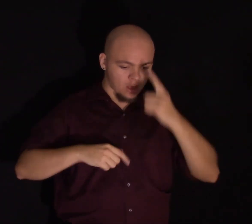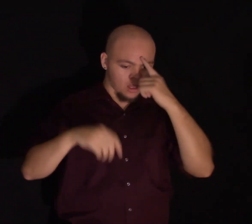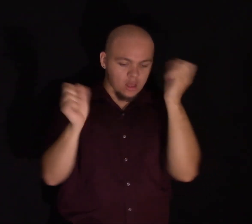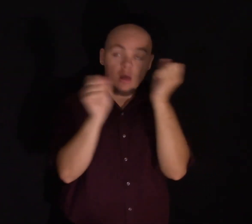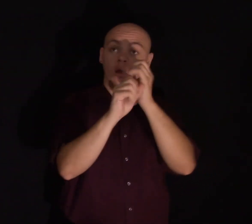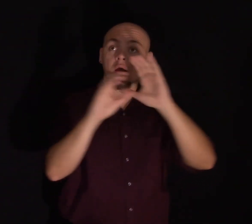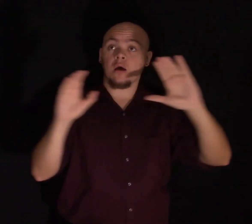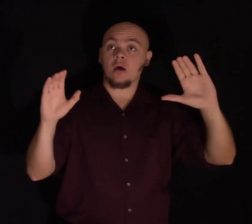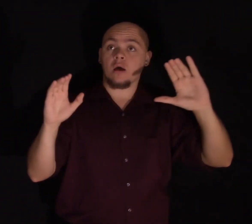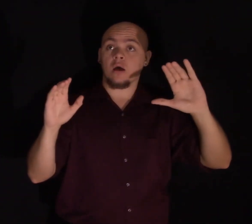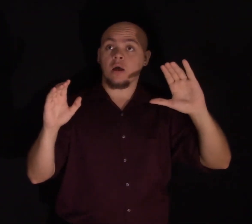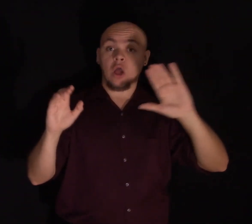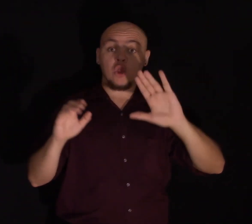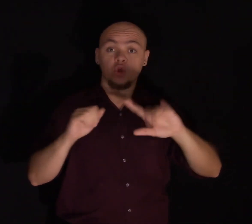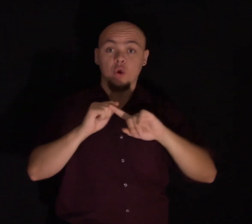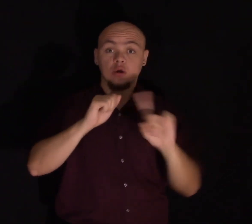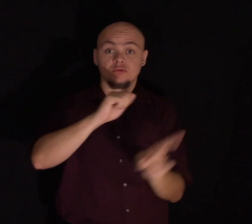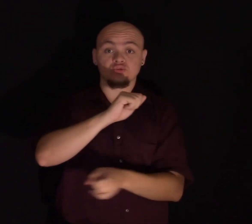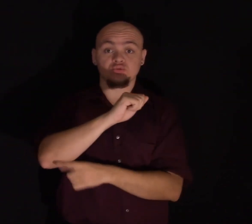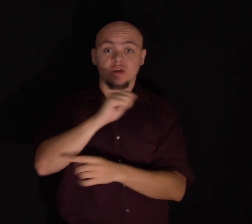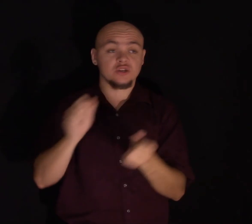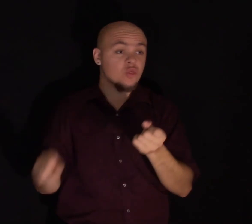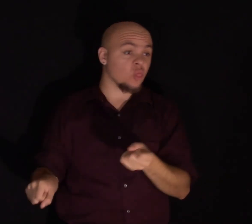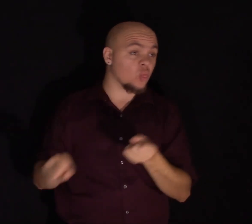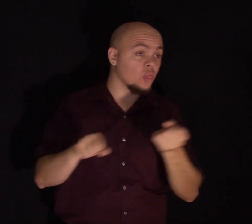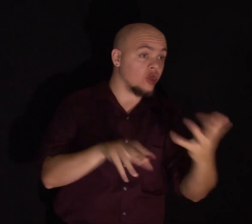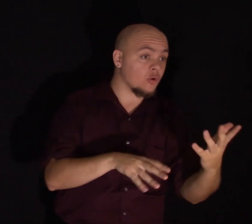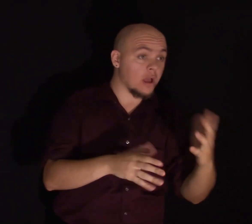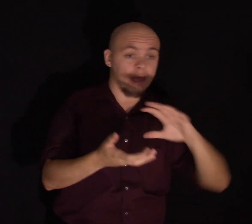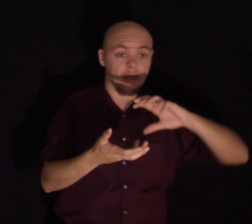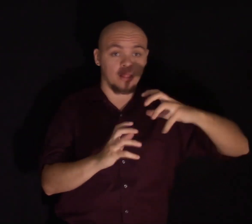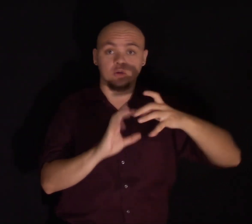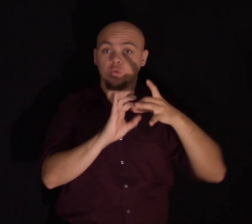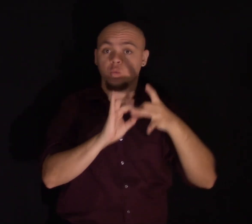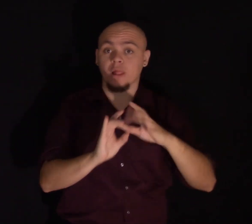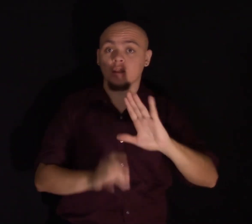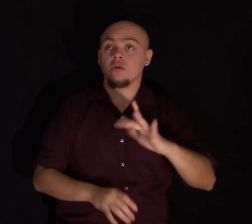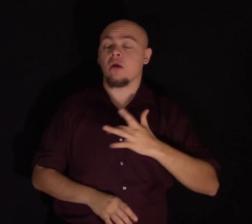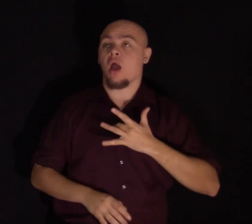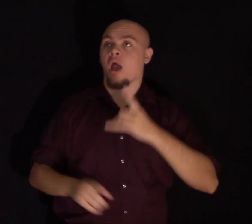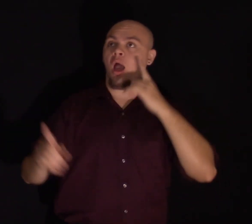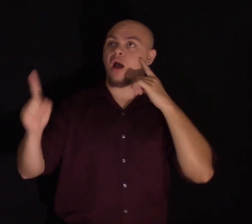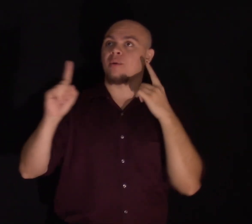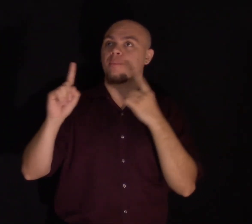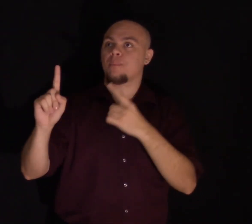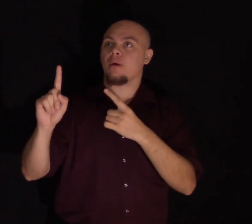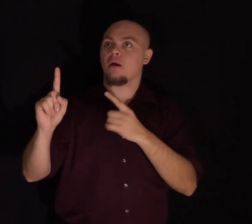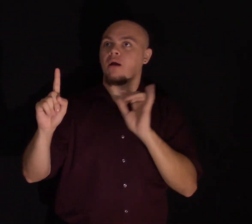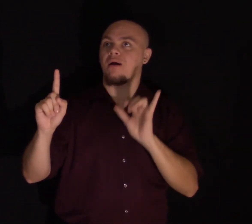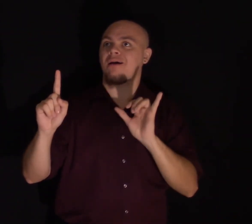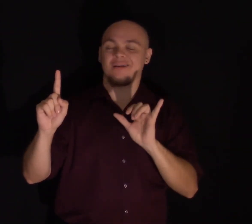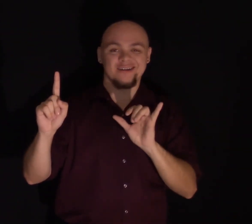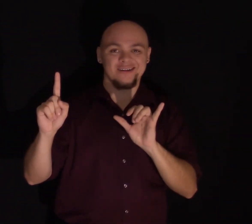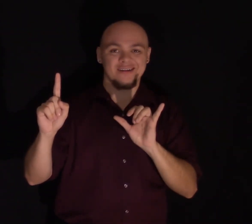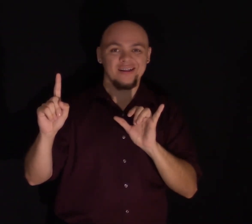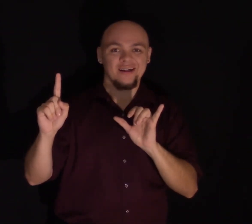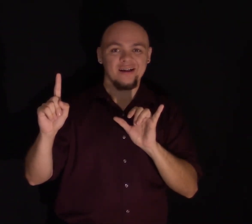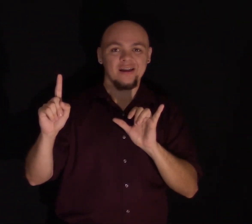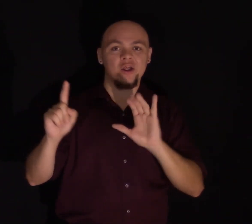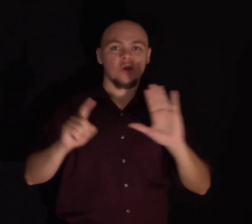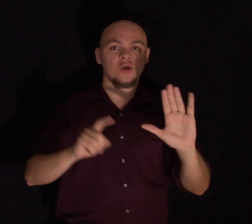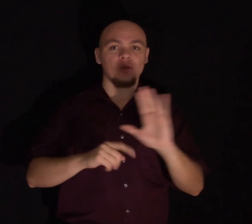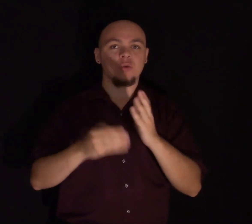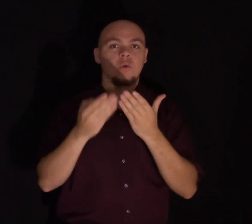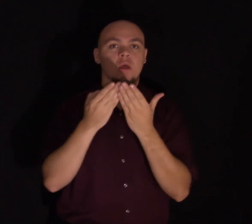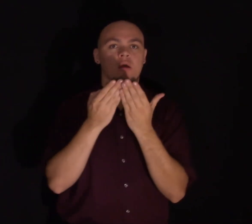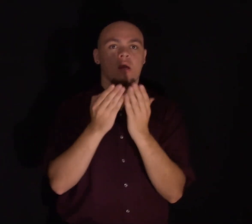garbage and doing the laundry is still related to your sense of purpose? Being able to broaden it